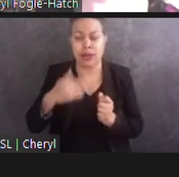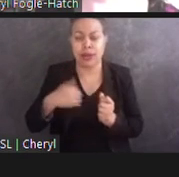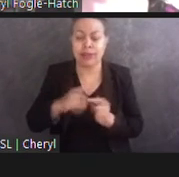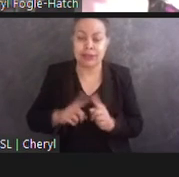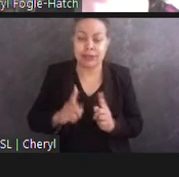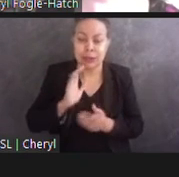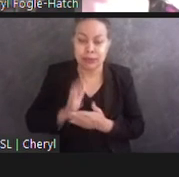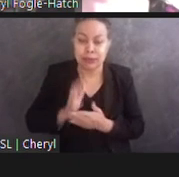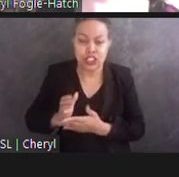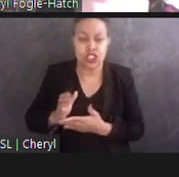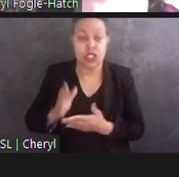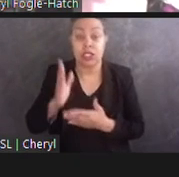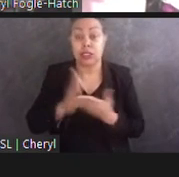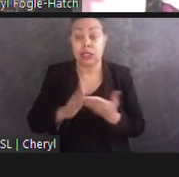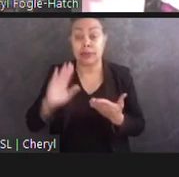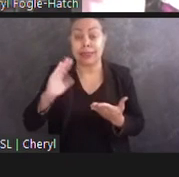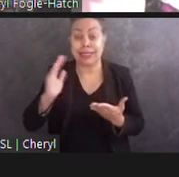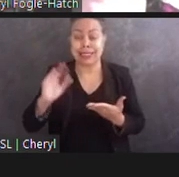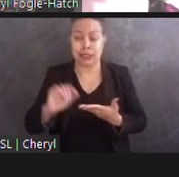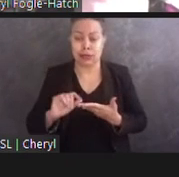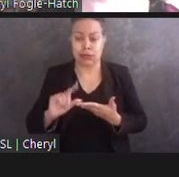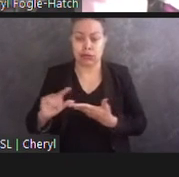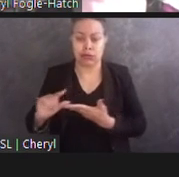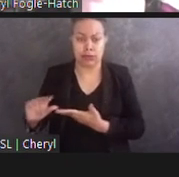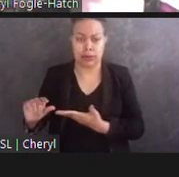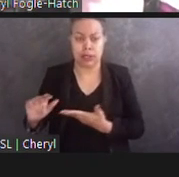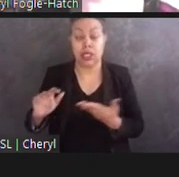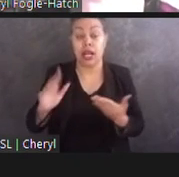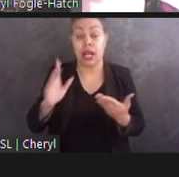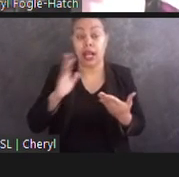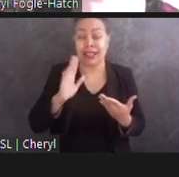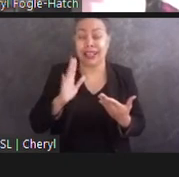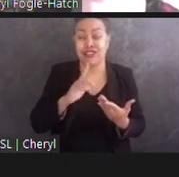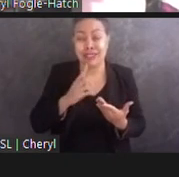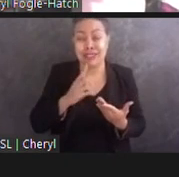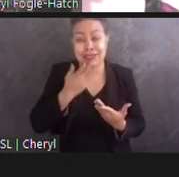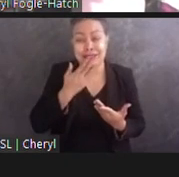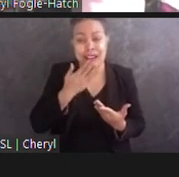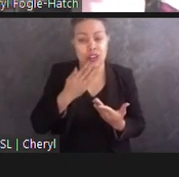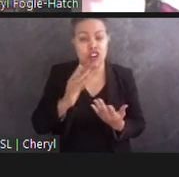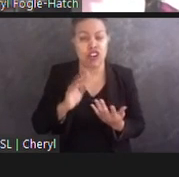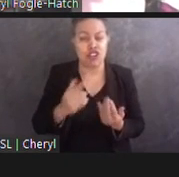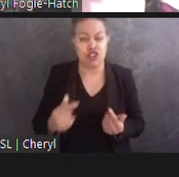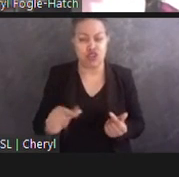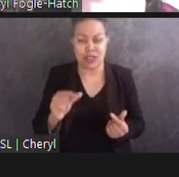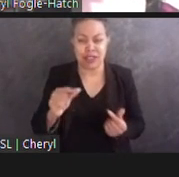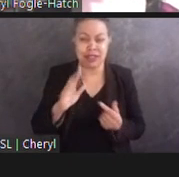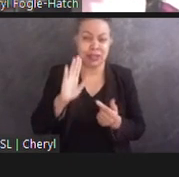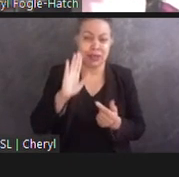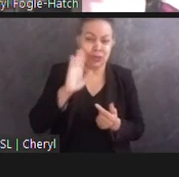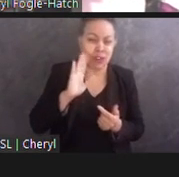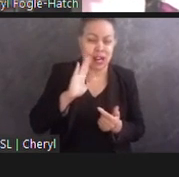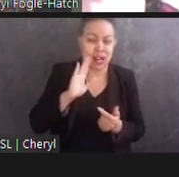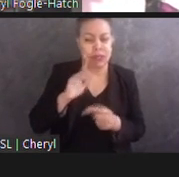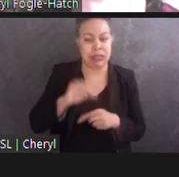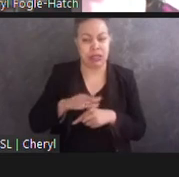raised. The bas-relief is weathered and discolored, greenish and brownish colors. In the foreground,